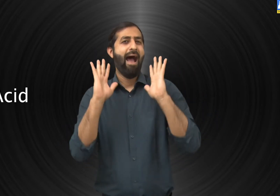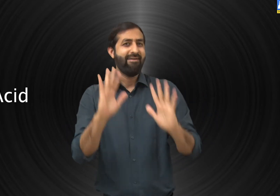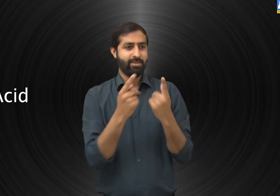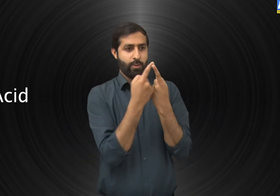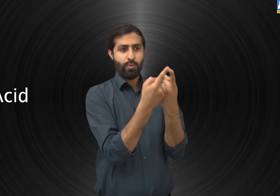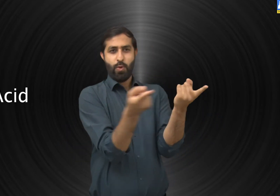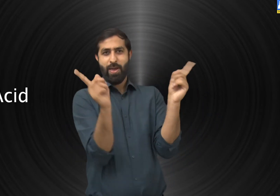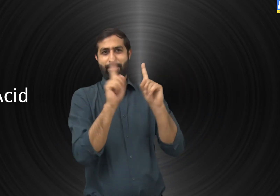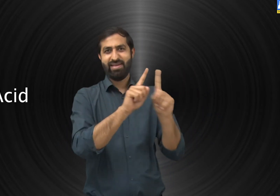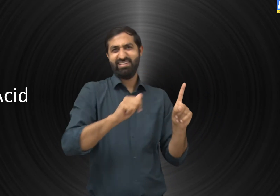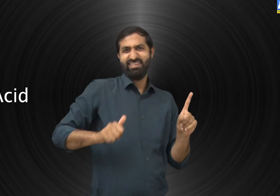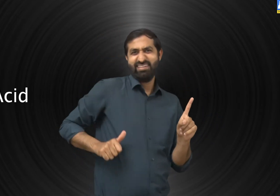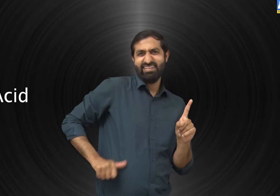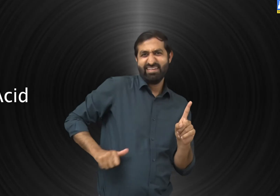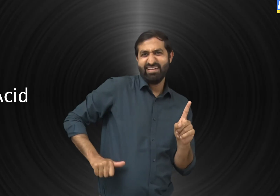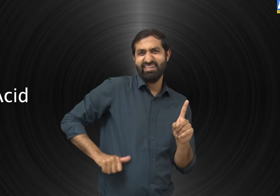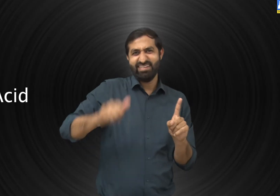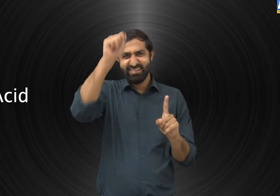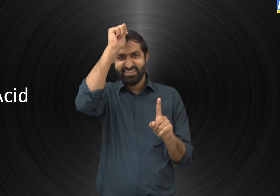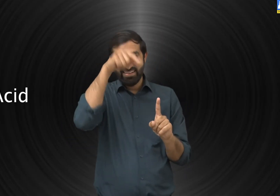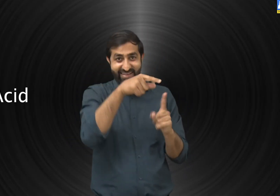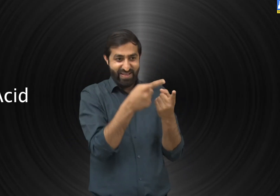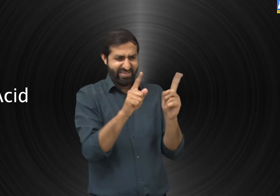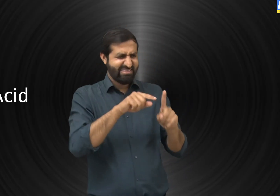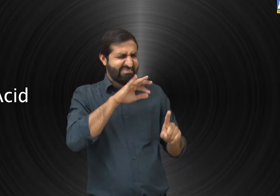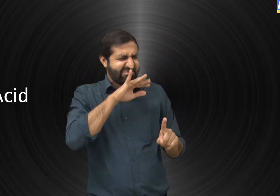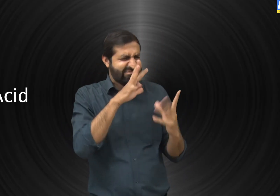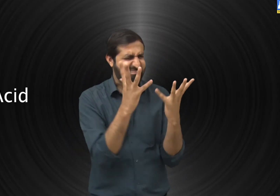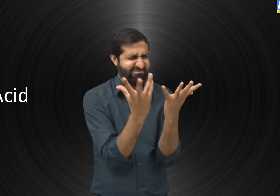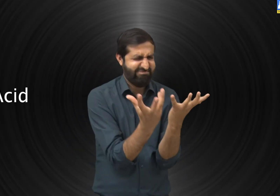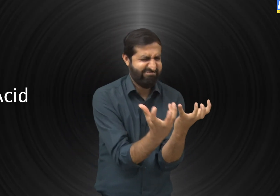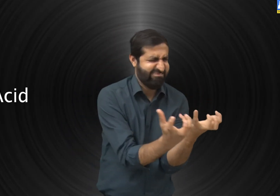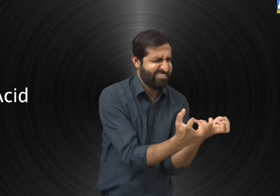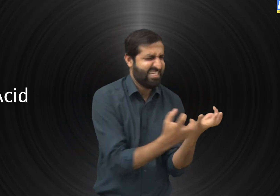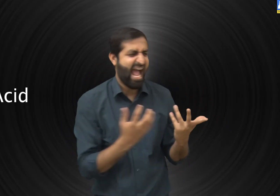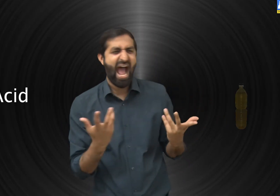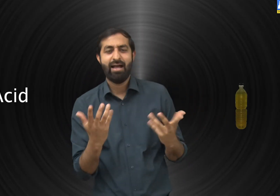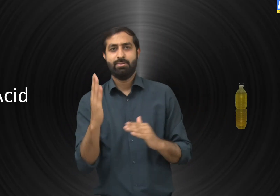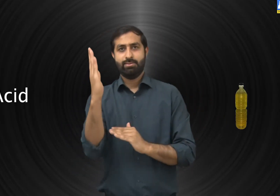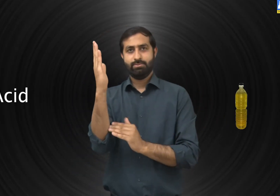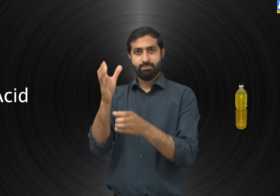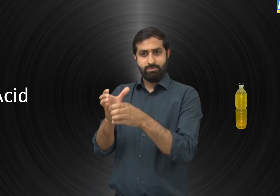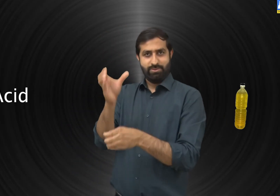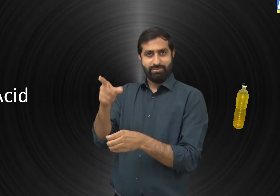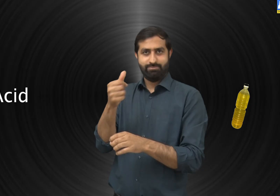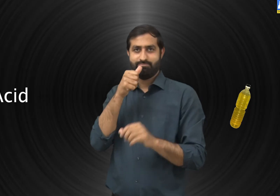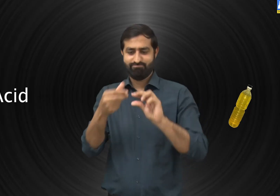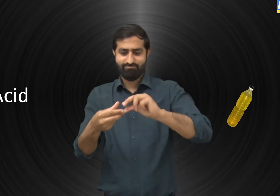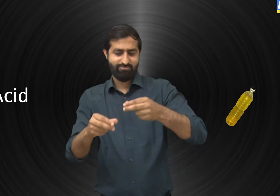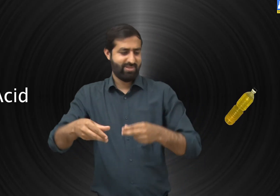We all use acids in our home. We use it in toilet to remove dirt